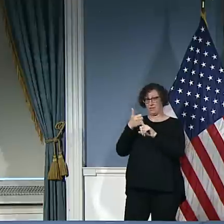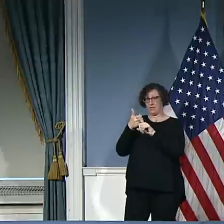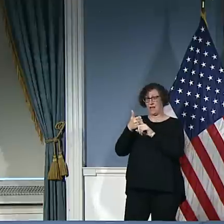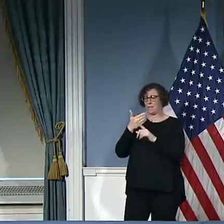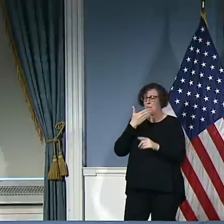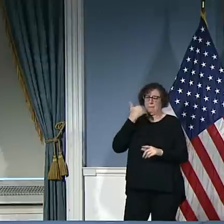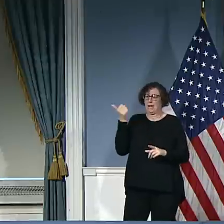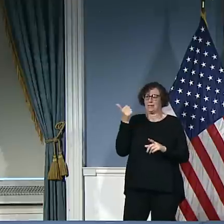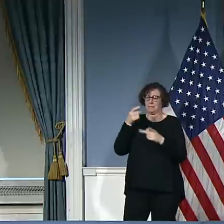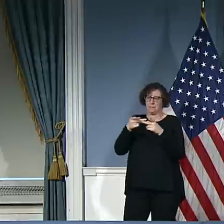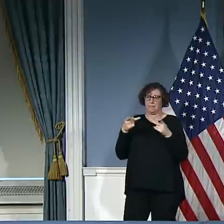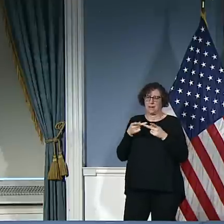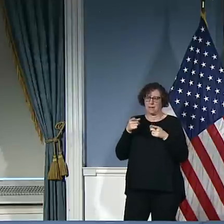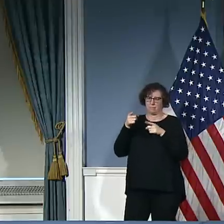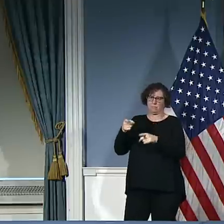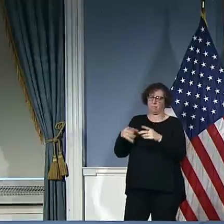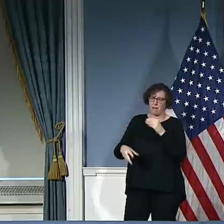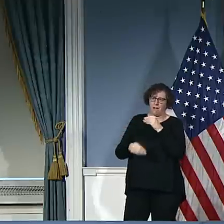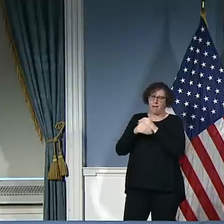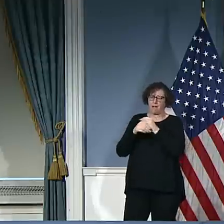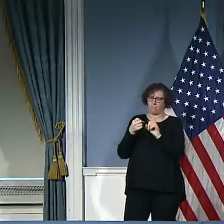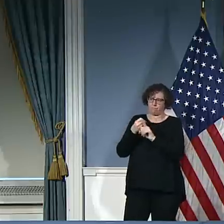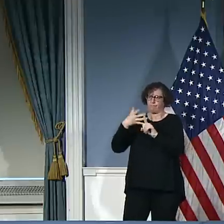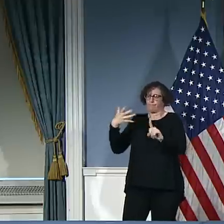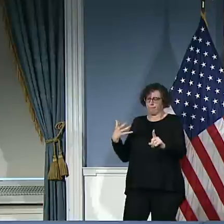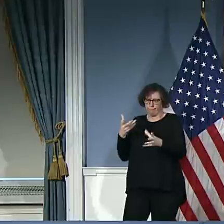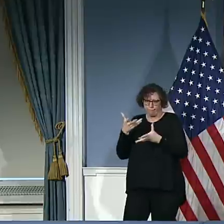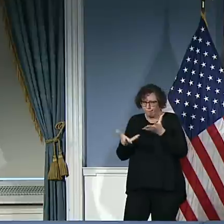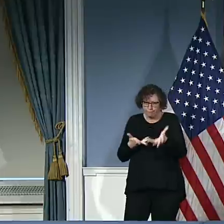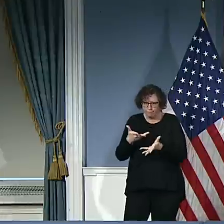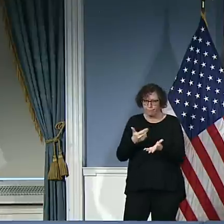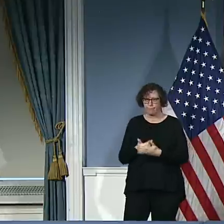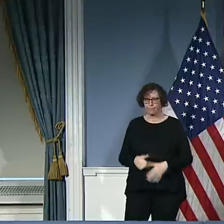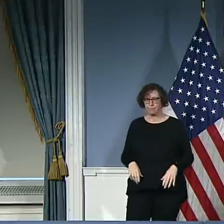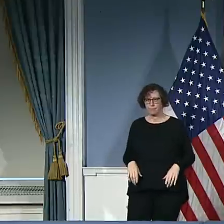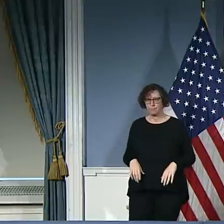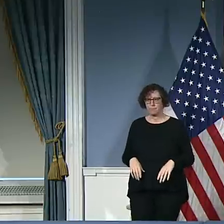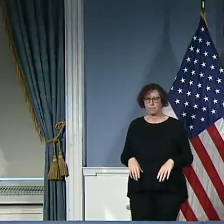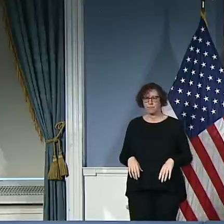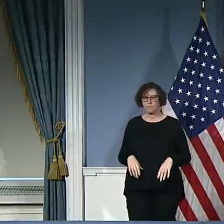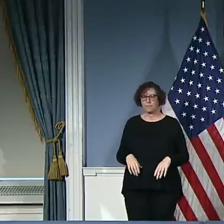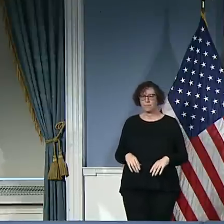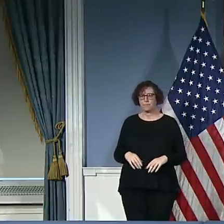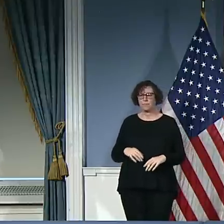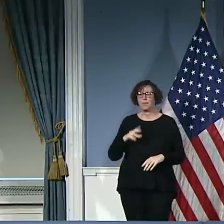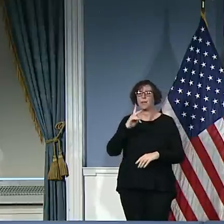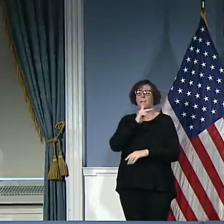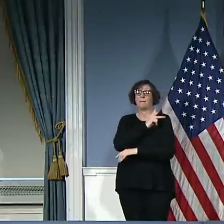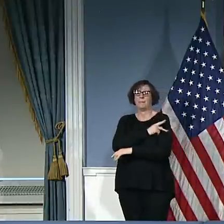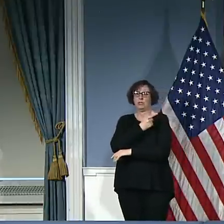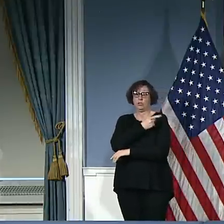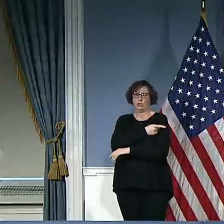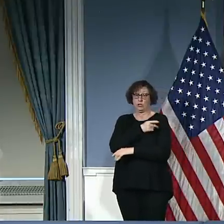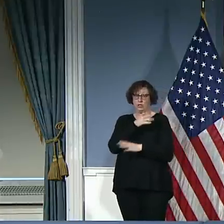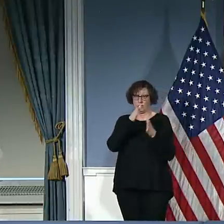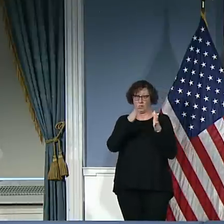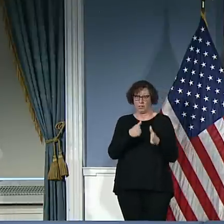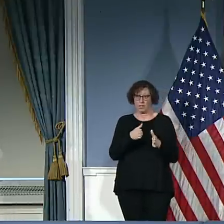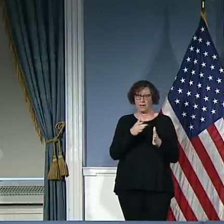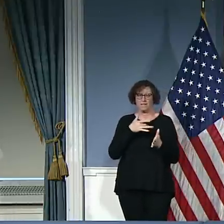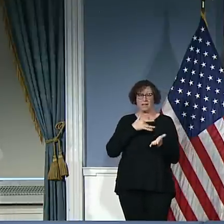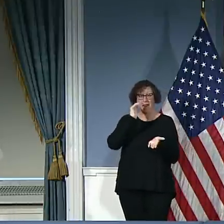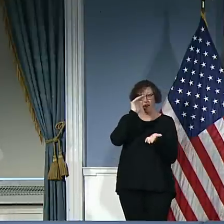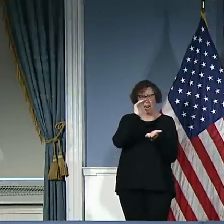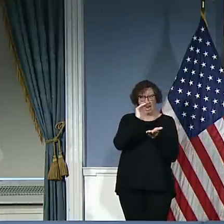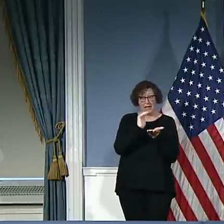our hospitals and looking to take patients who are not as sick and place them in other environments such as